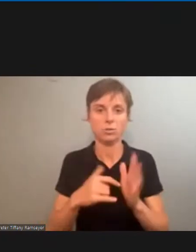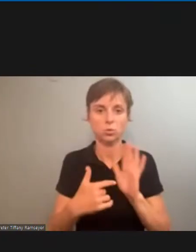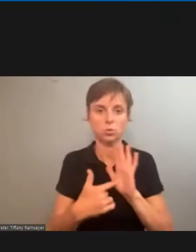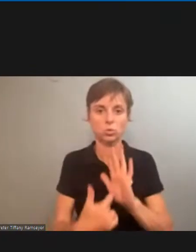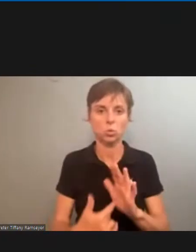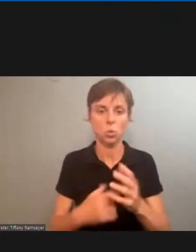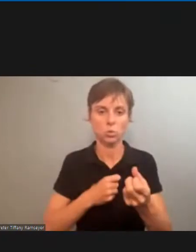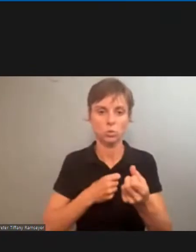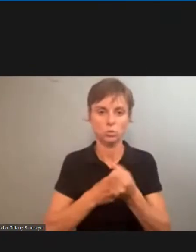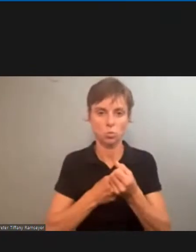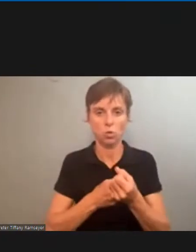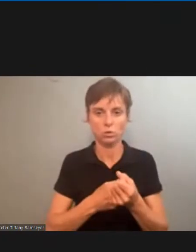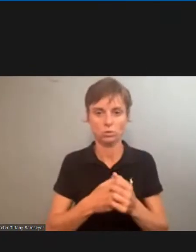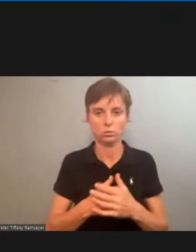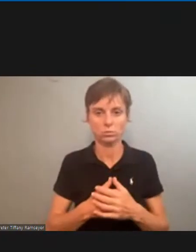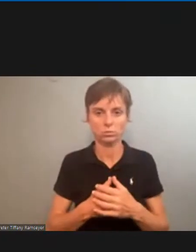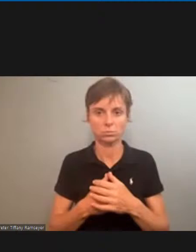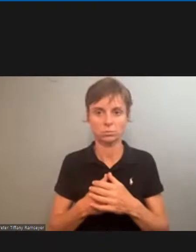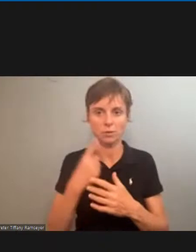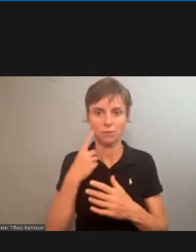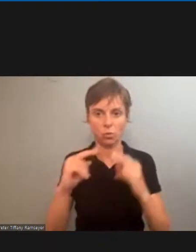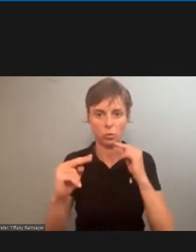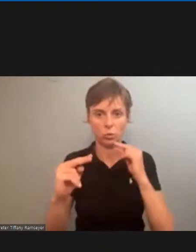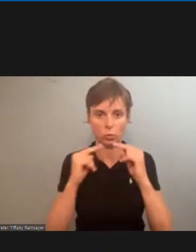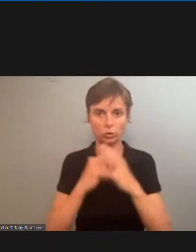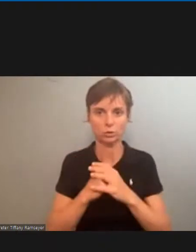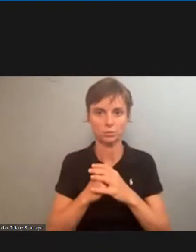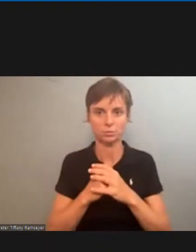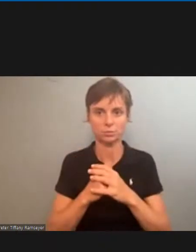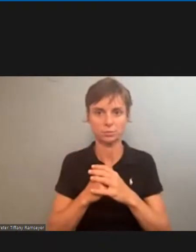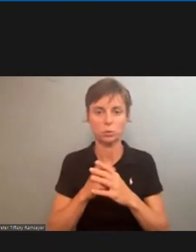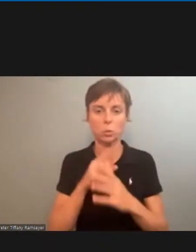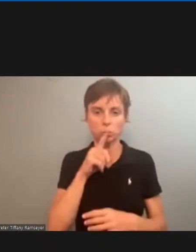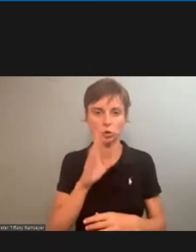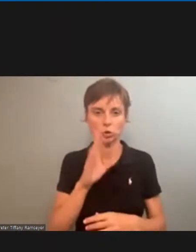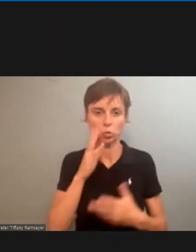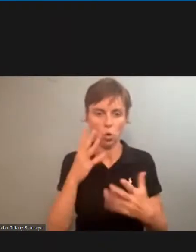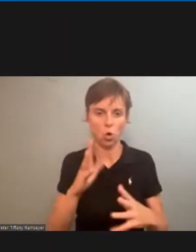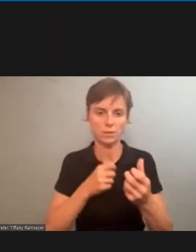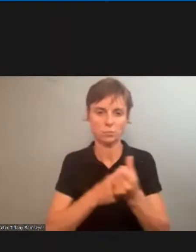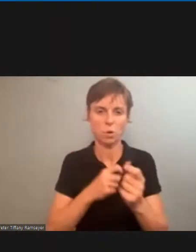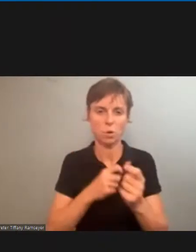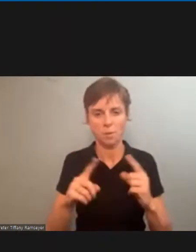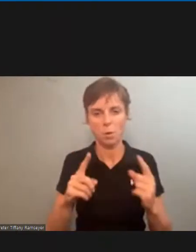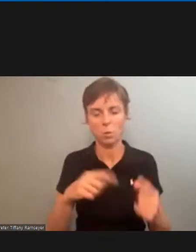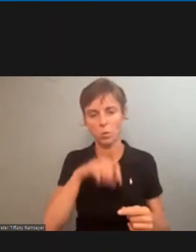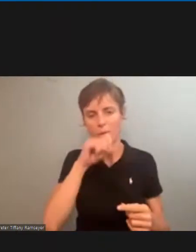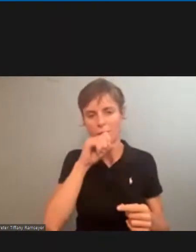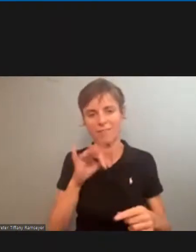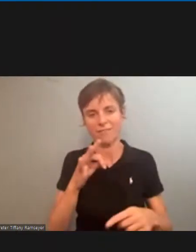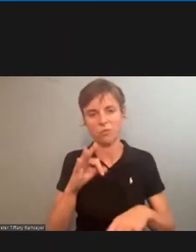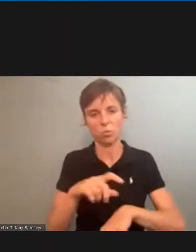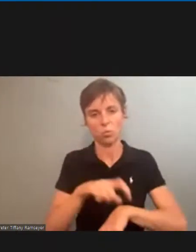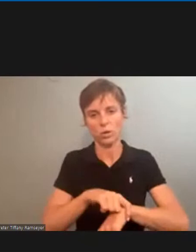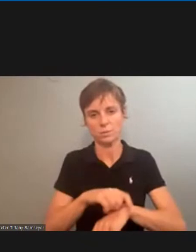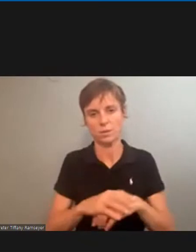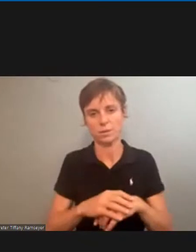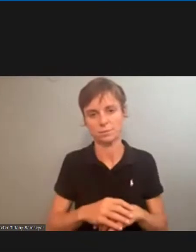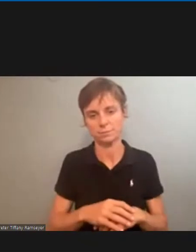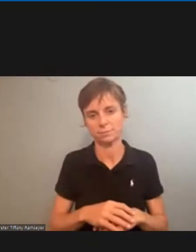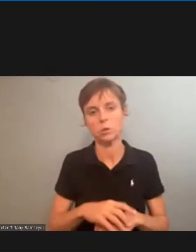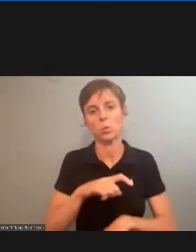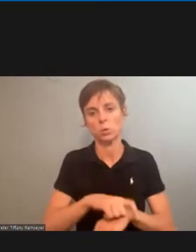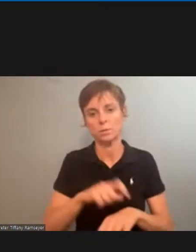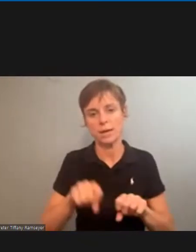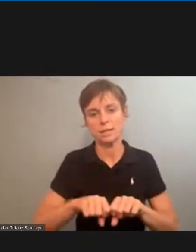support your support for these negotiations as we're sure that you already do but we would love for you to have a wristband enough wristbands are